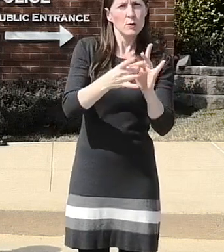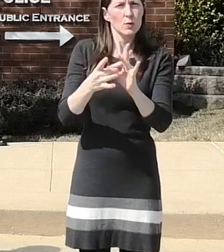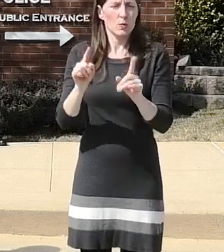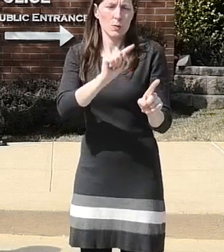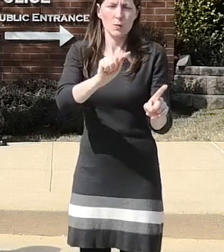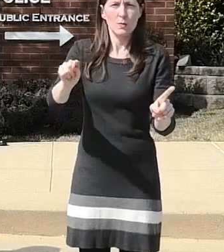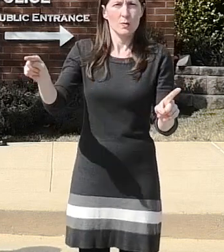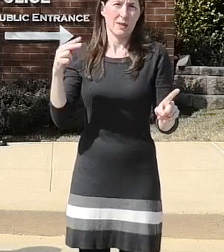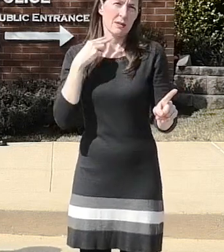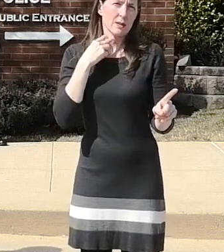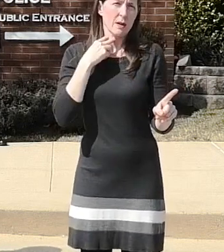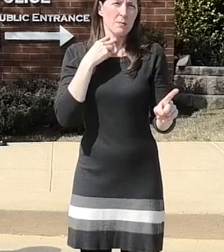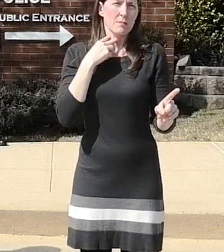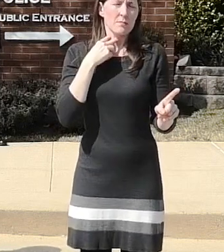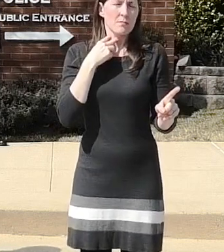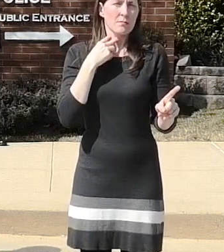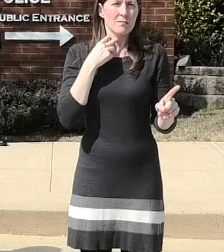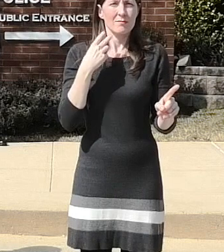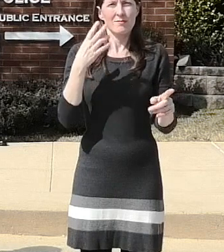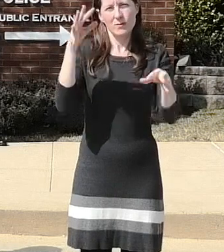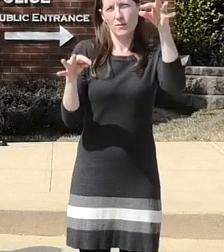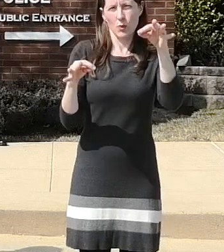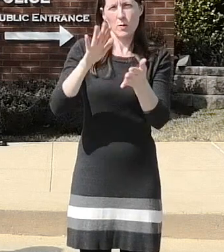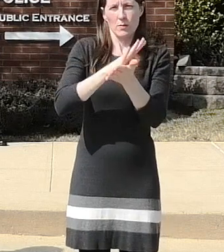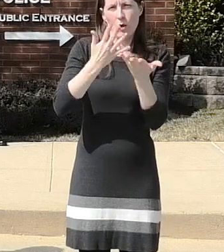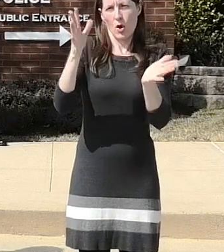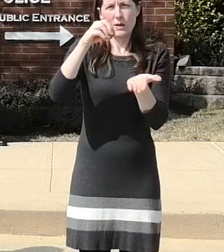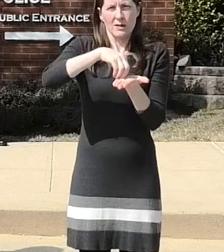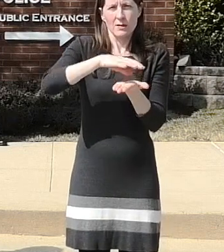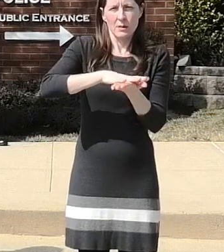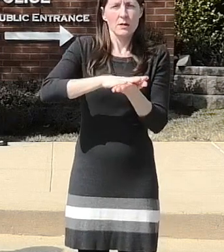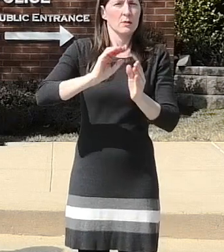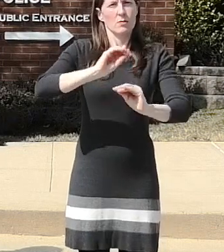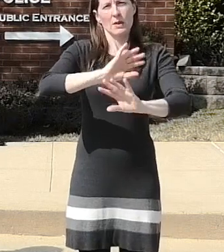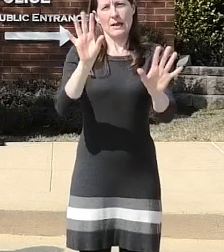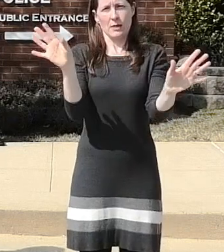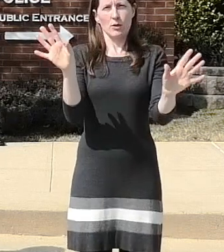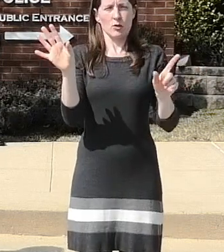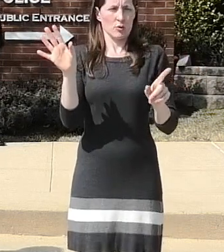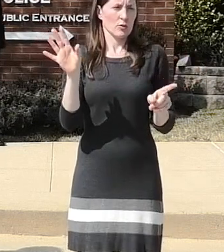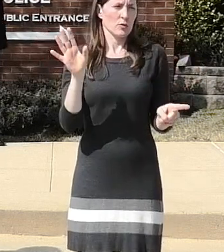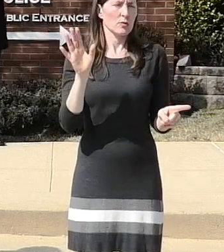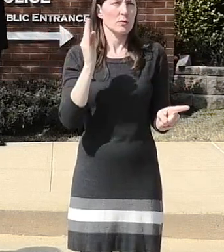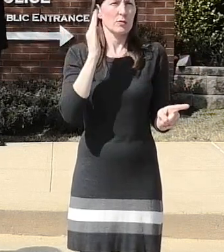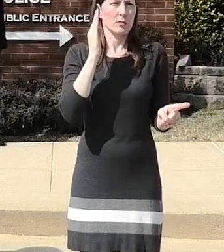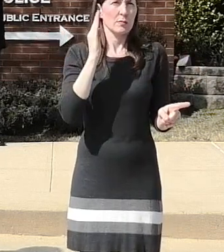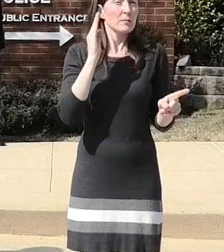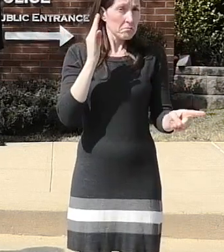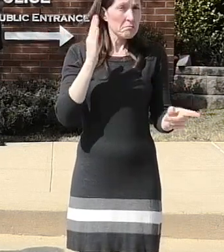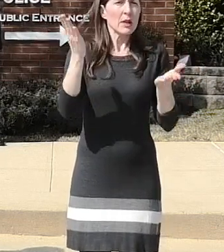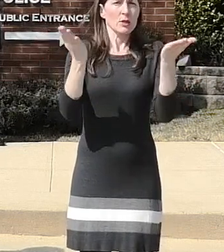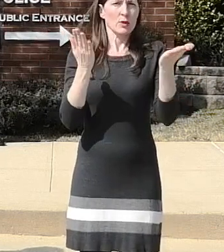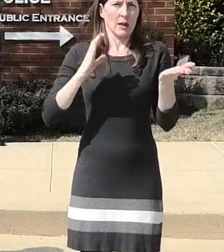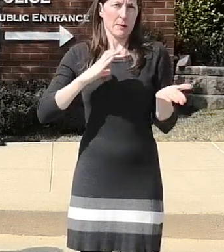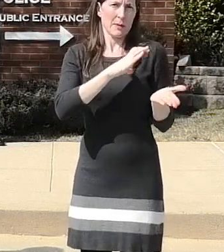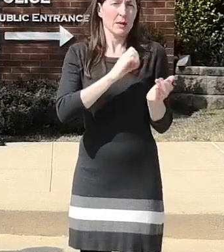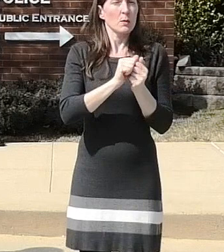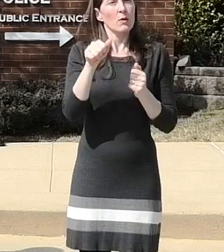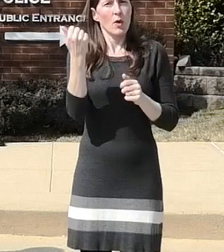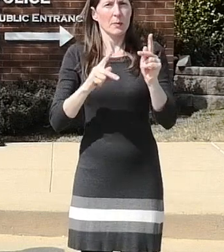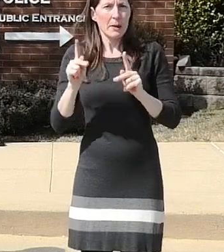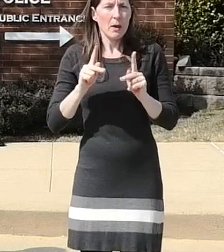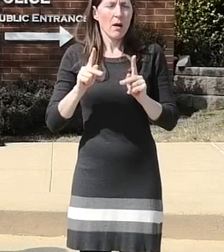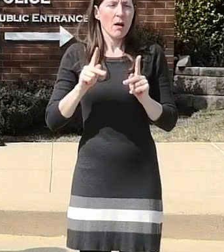and it's clear that there were definitely linkages depending on whether they were committees that he served on with others or